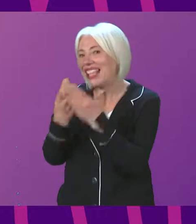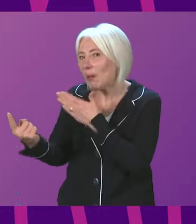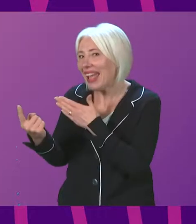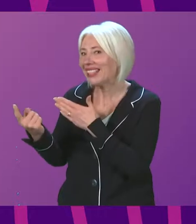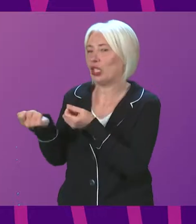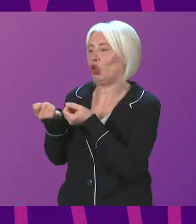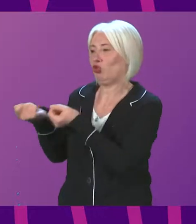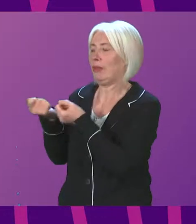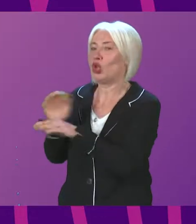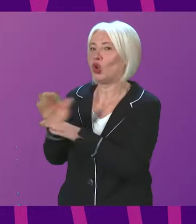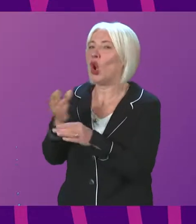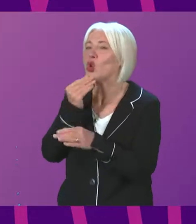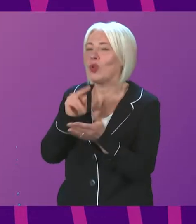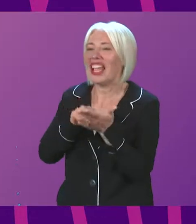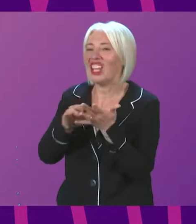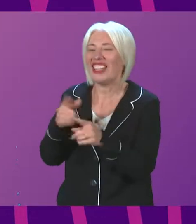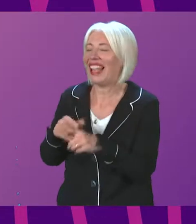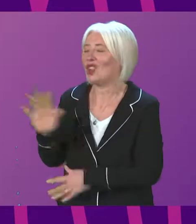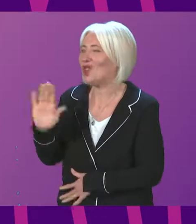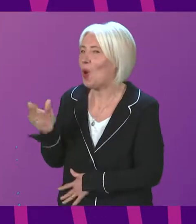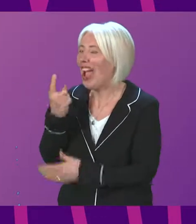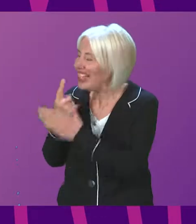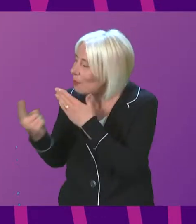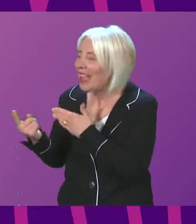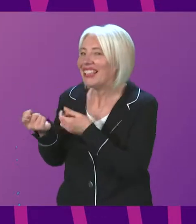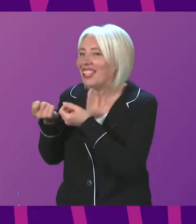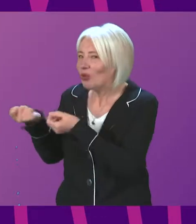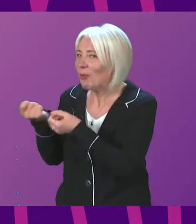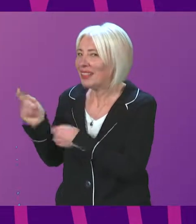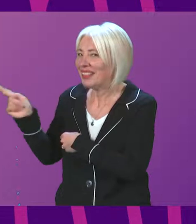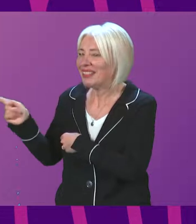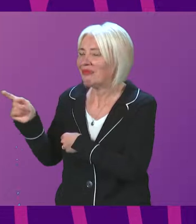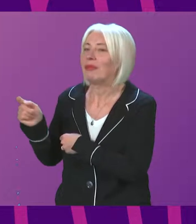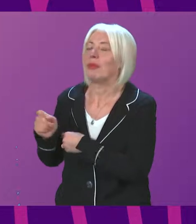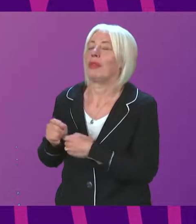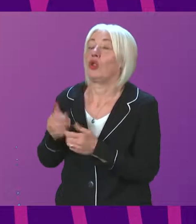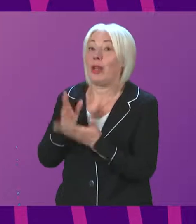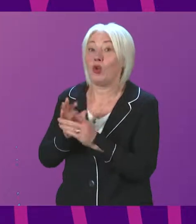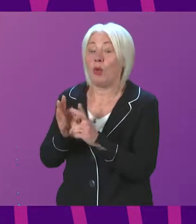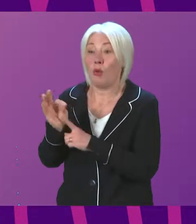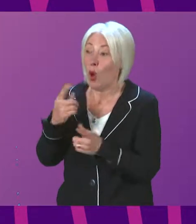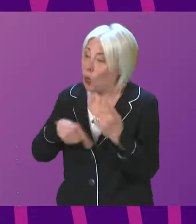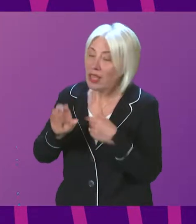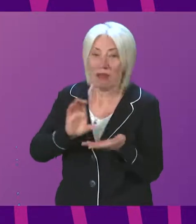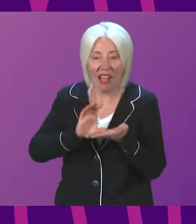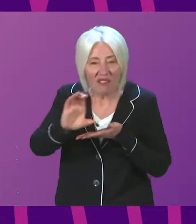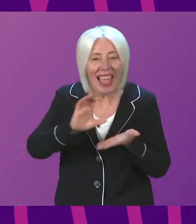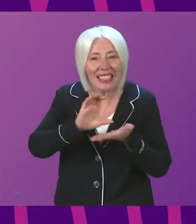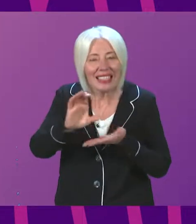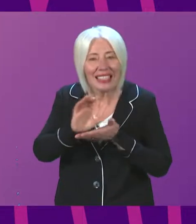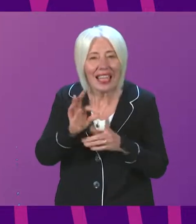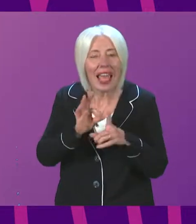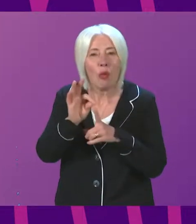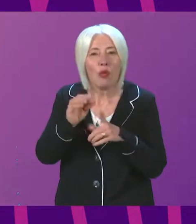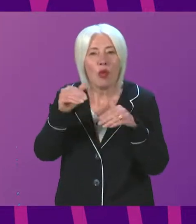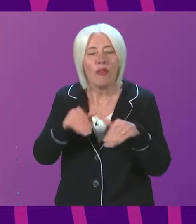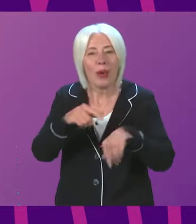than they would be otherwise. That is what happens, while we continue to invest in the improvement of waiting